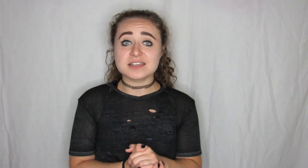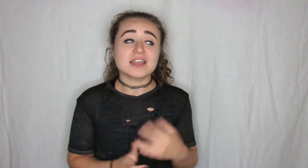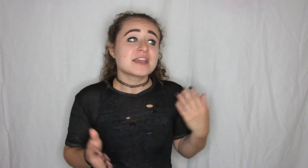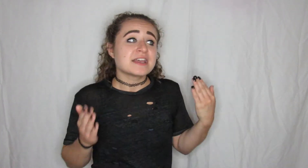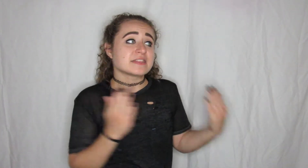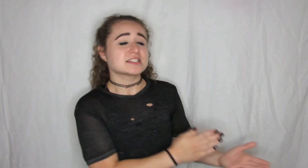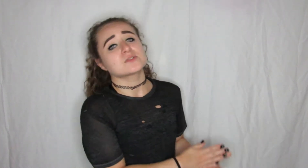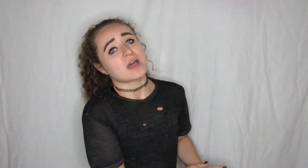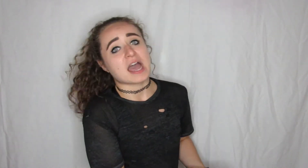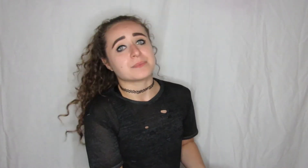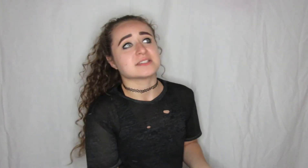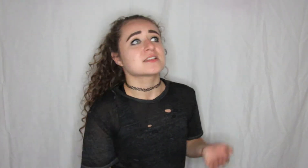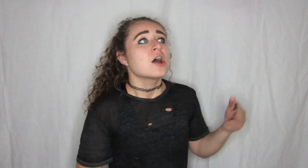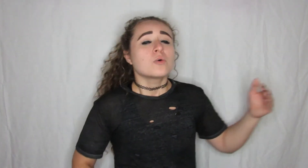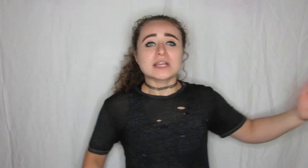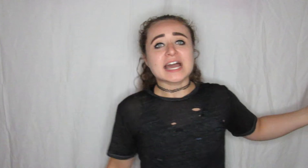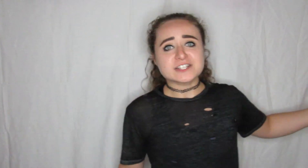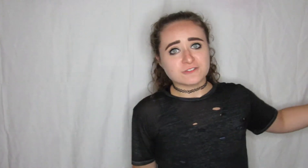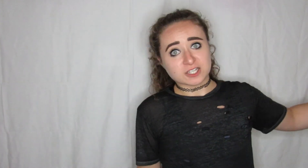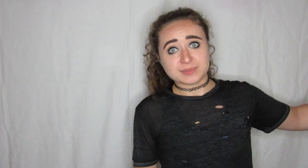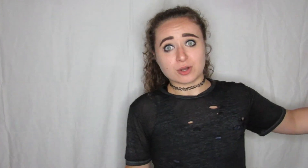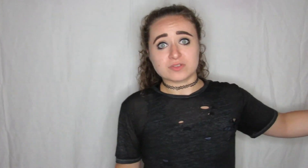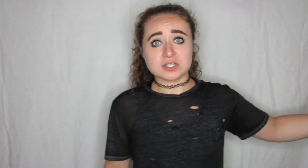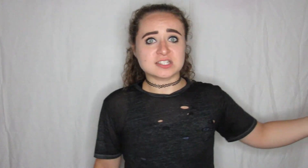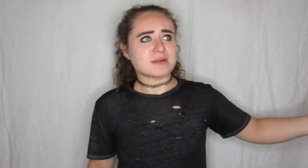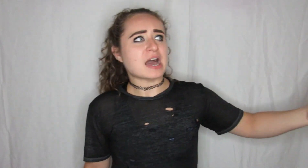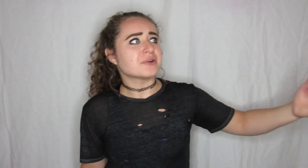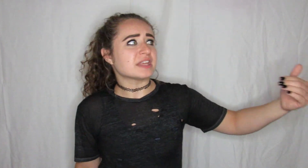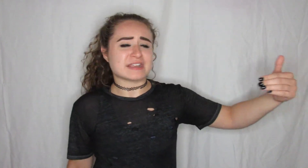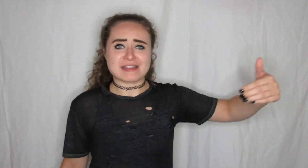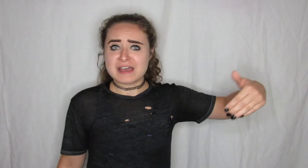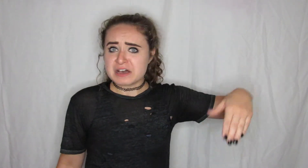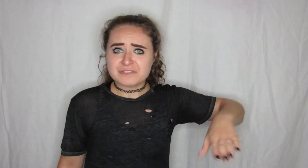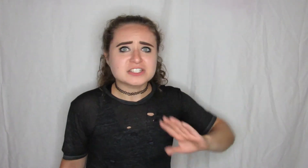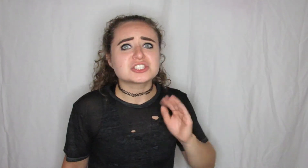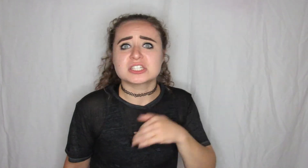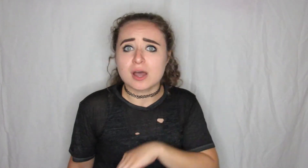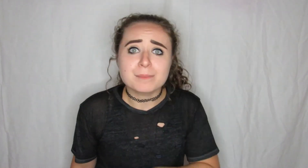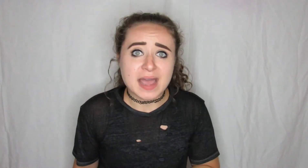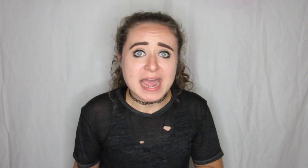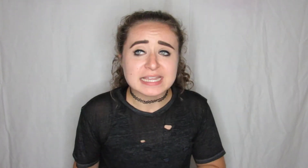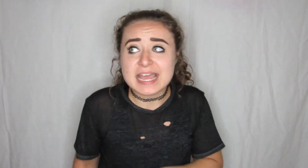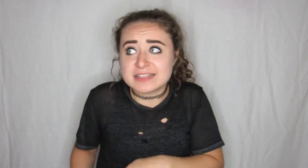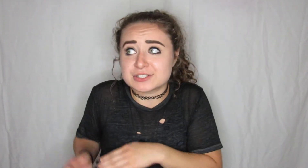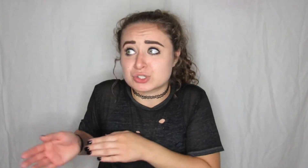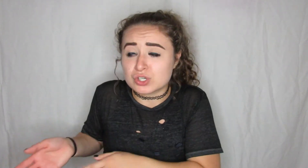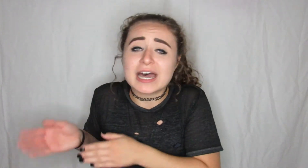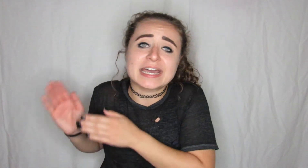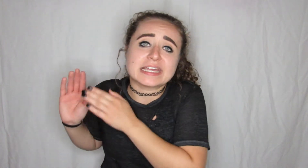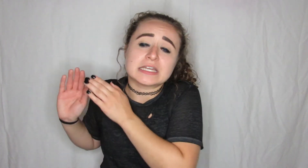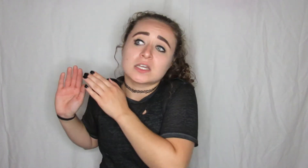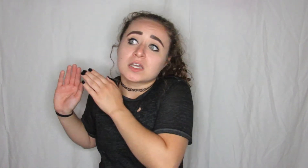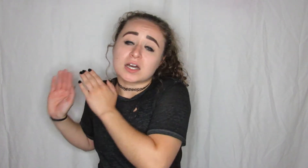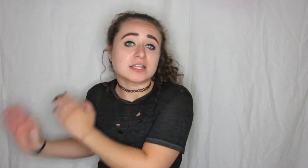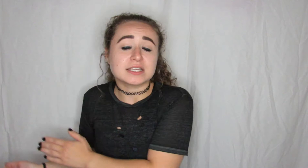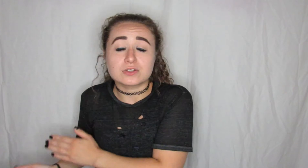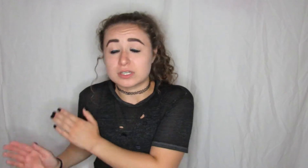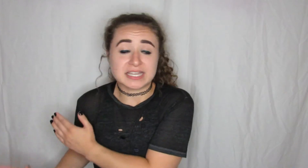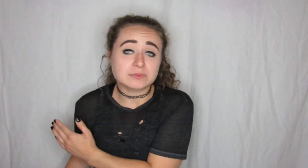this is what happens when guys fuck me over somehow they eventually come back and they try either again